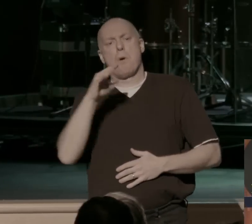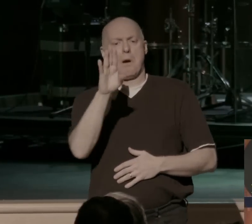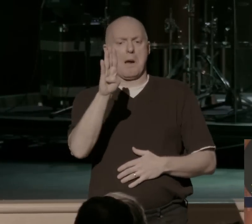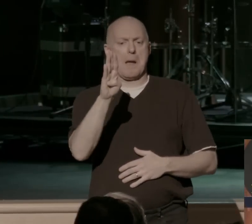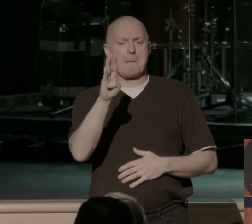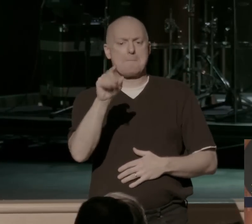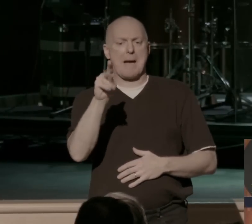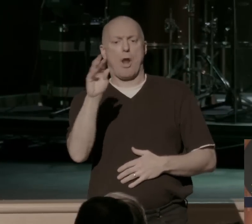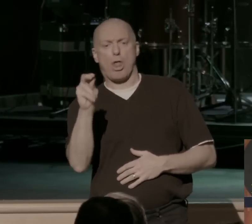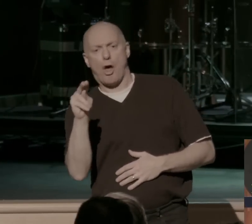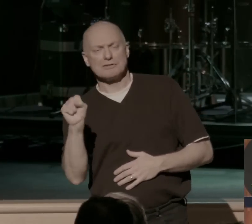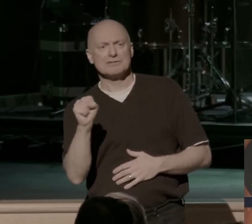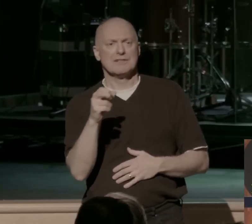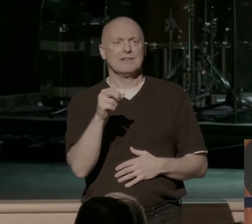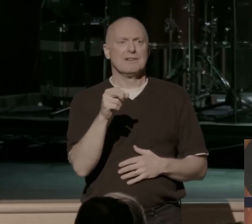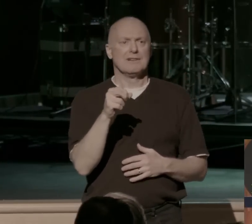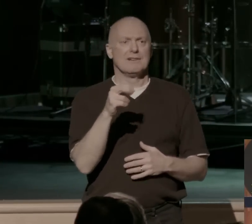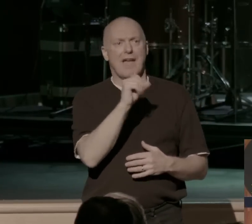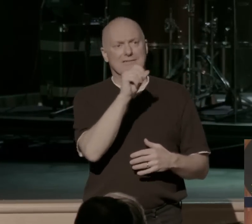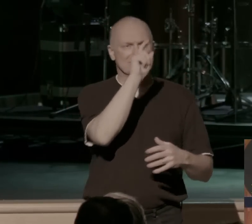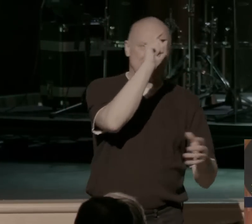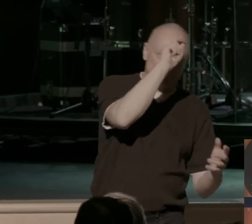Assyrians, and all that whole Egyptian thing that happened.